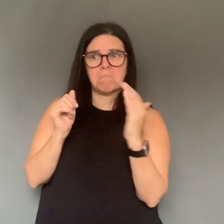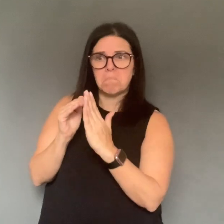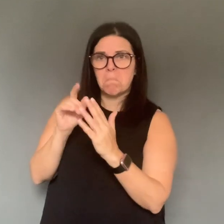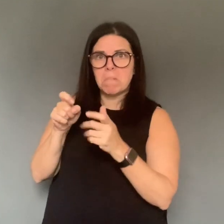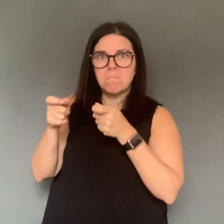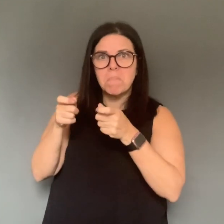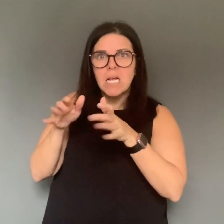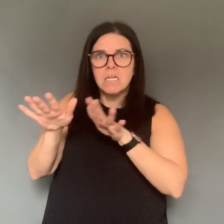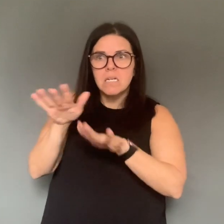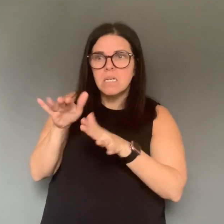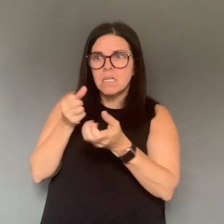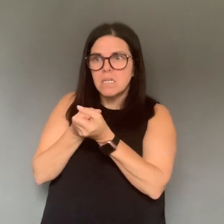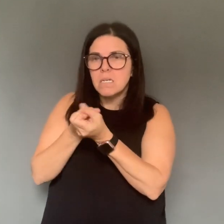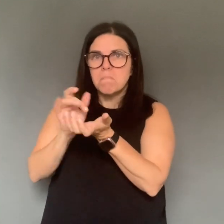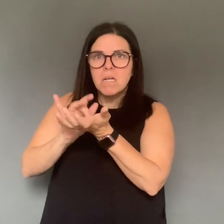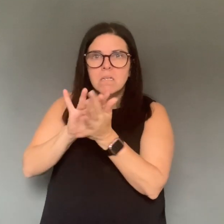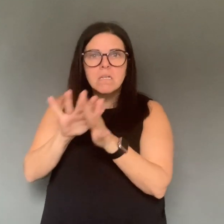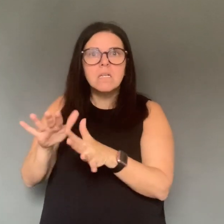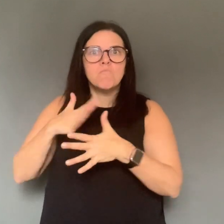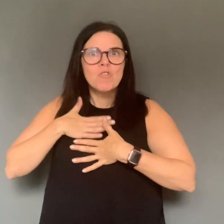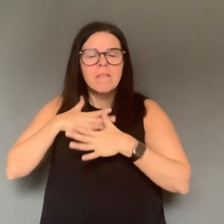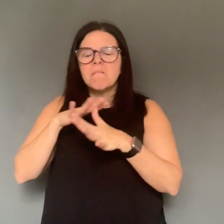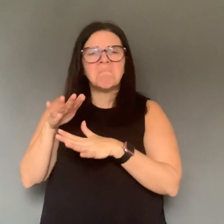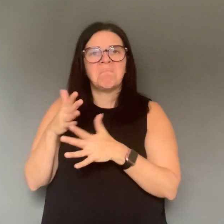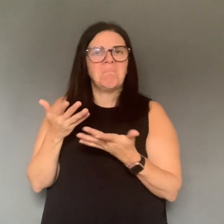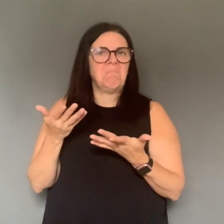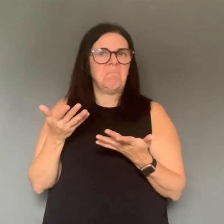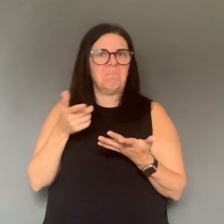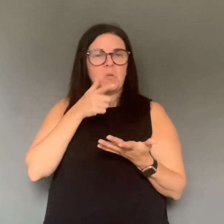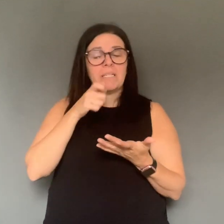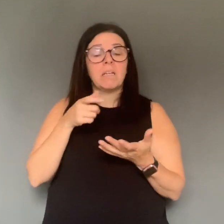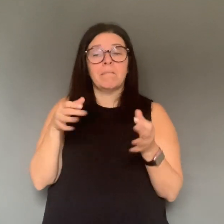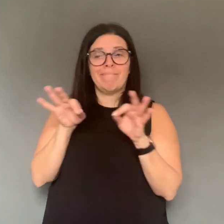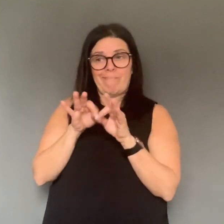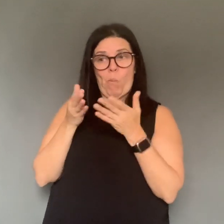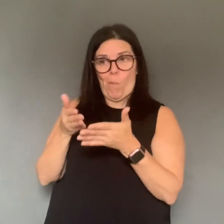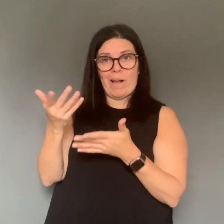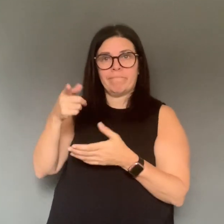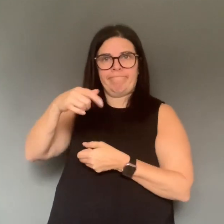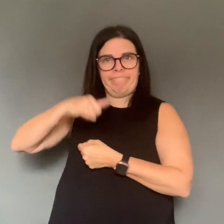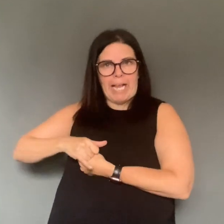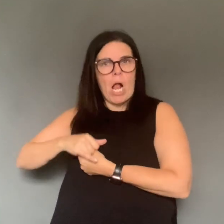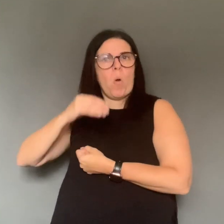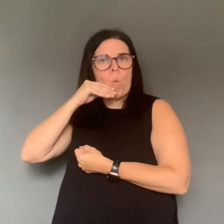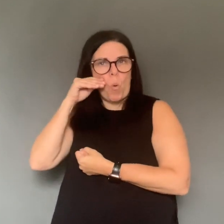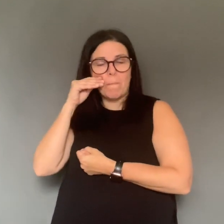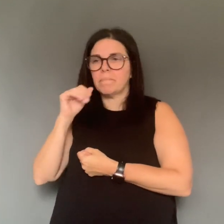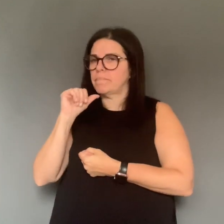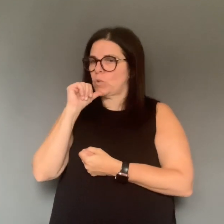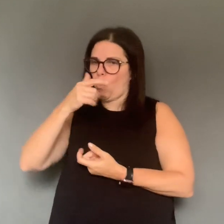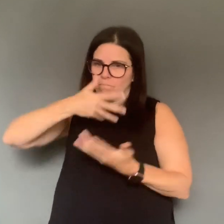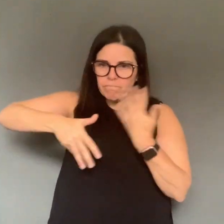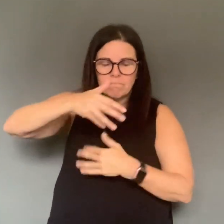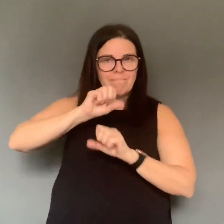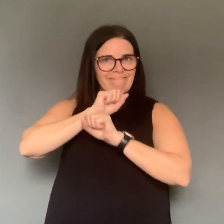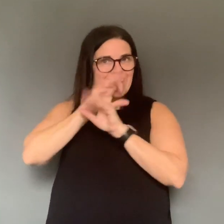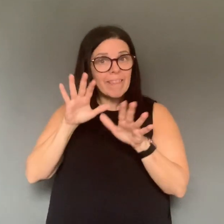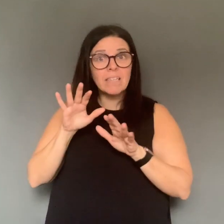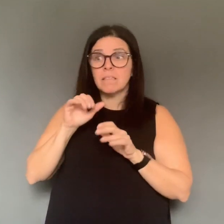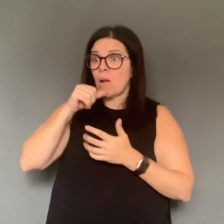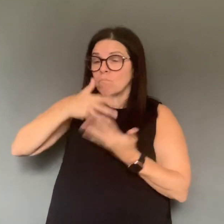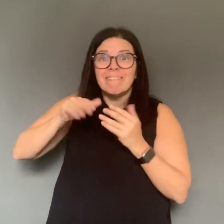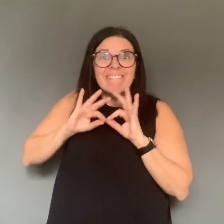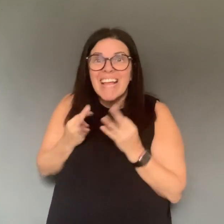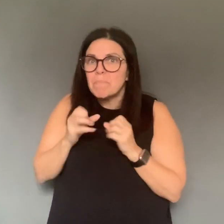will not change based on your diagnosis. So if you are positive, the recommendation would be stay home, self